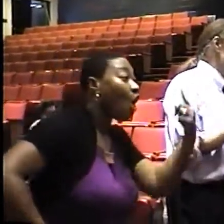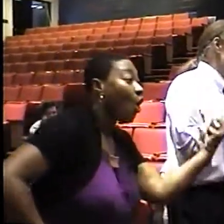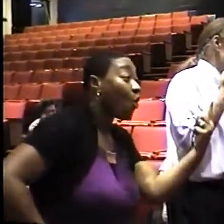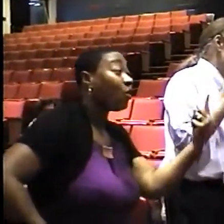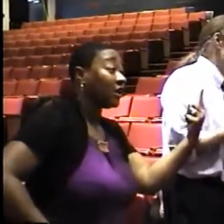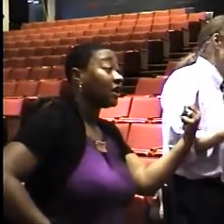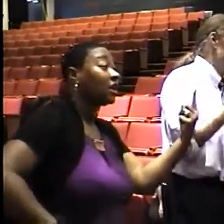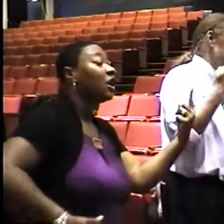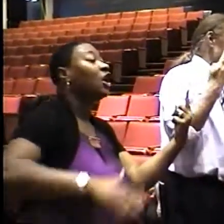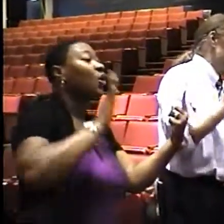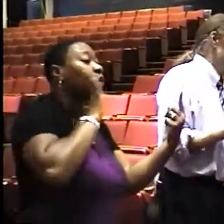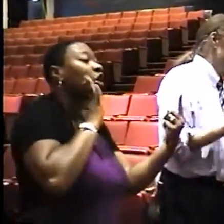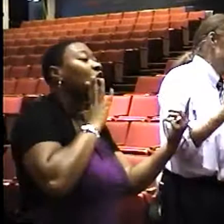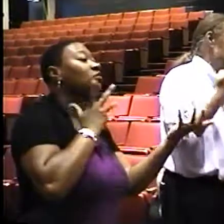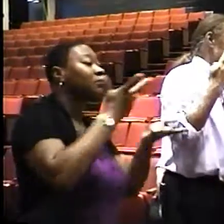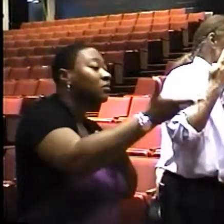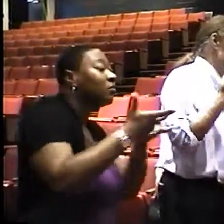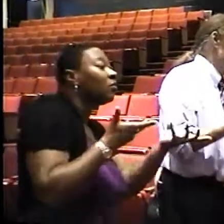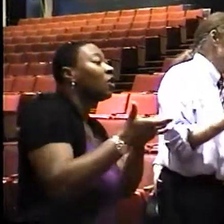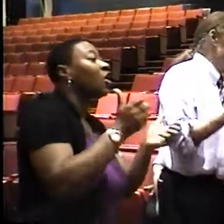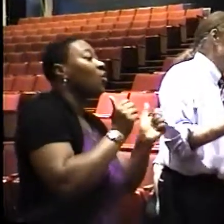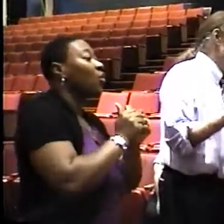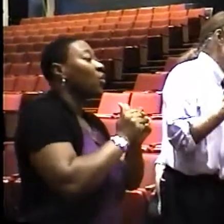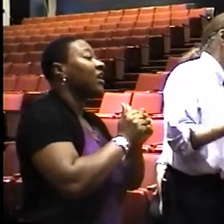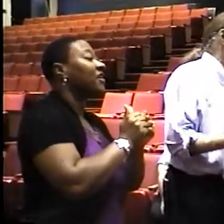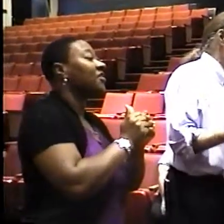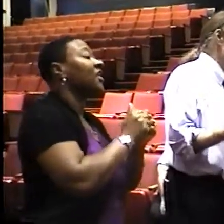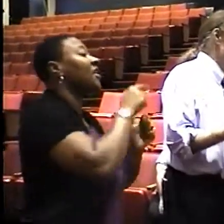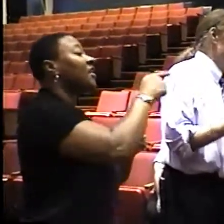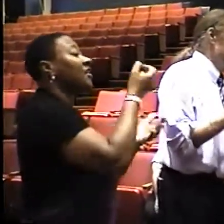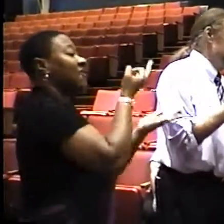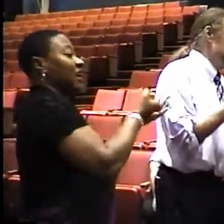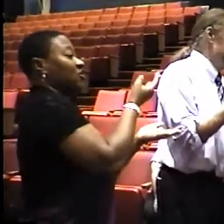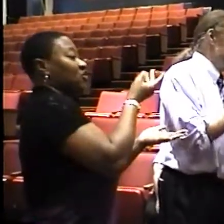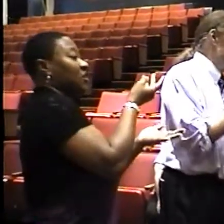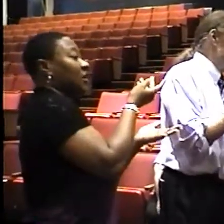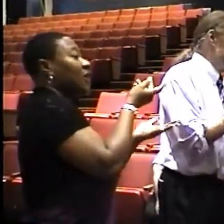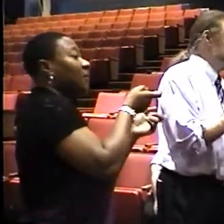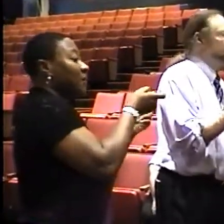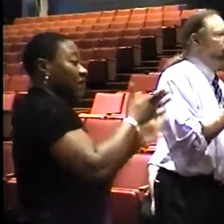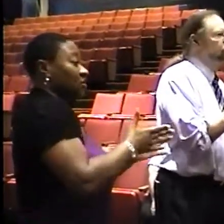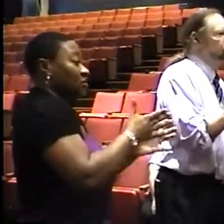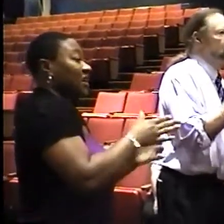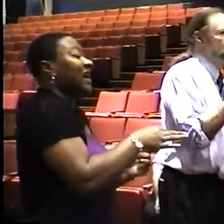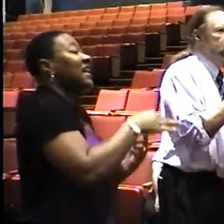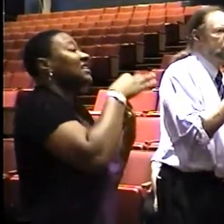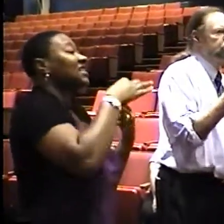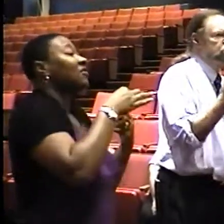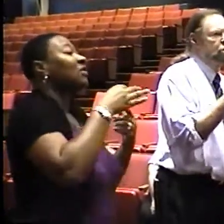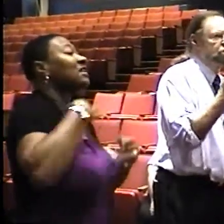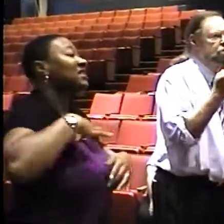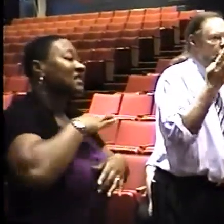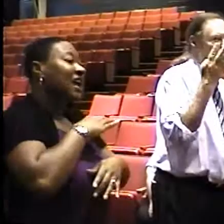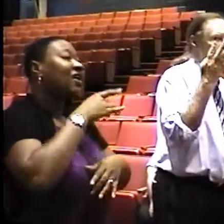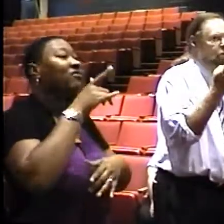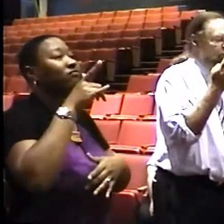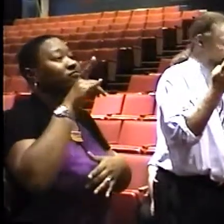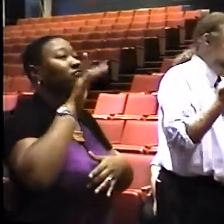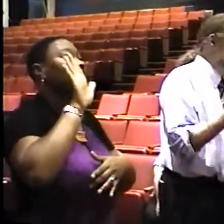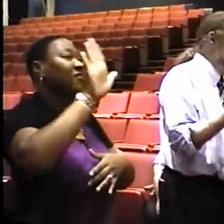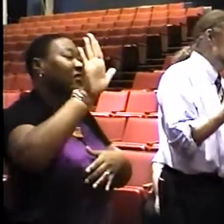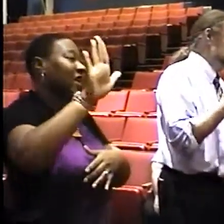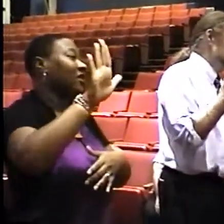individuals to correspond and interact with the emergency financial manager, with the exception of staff, you know, whose job descriptions are